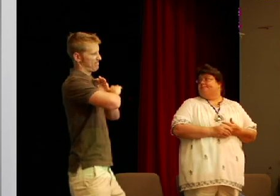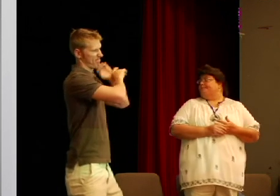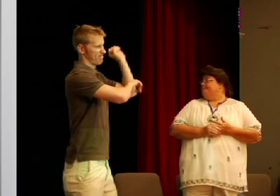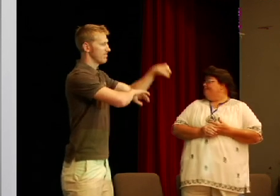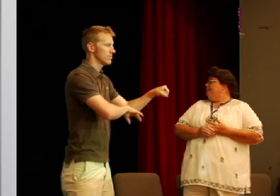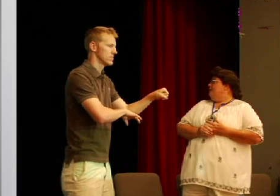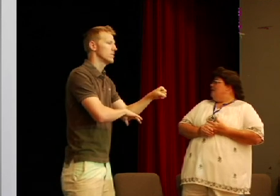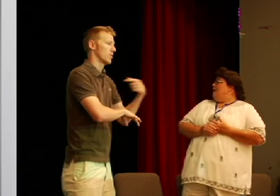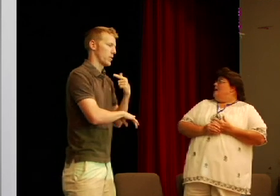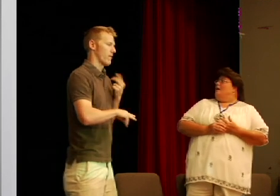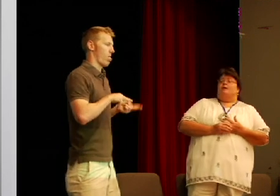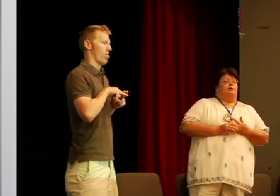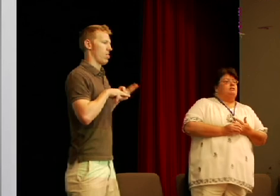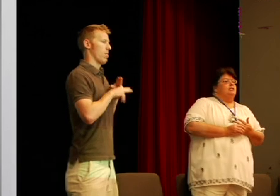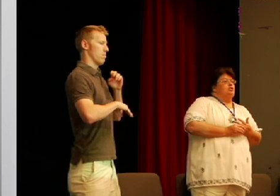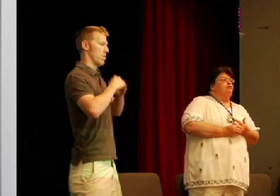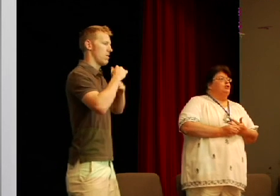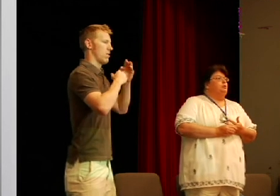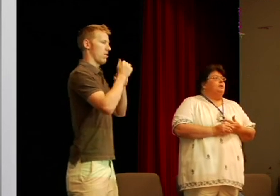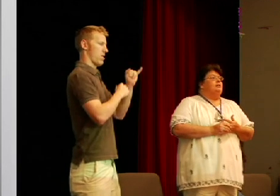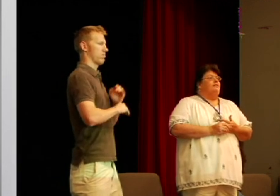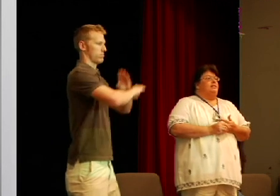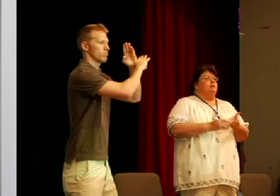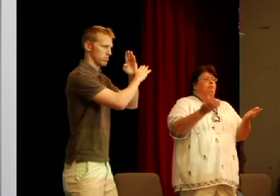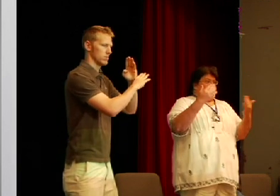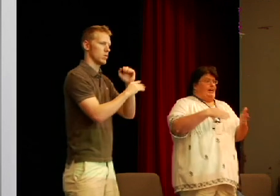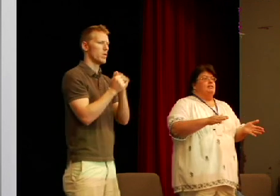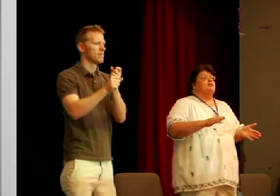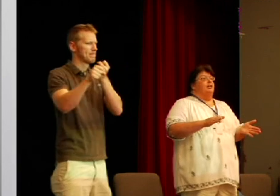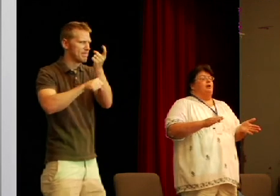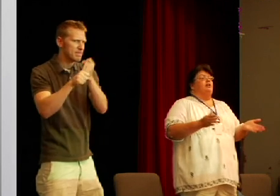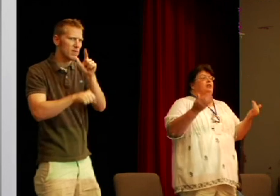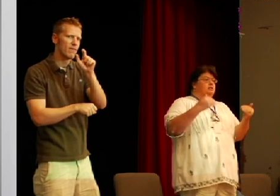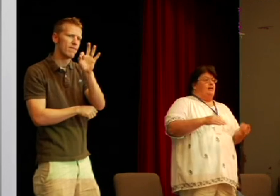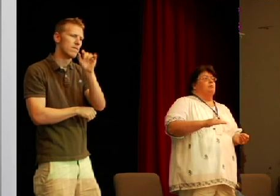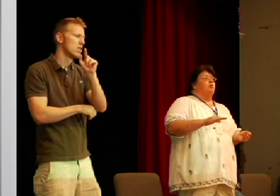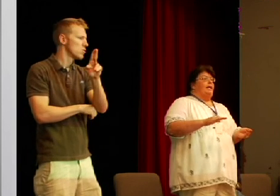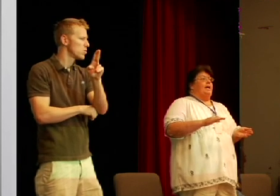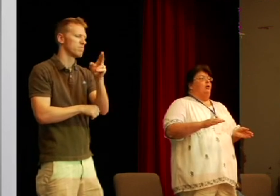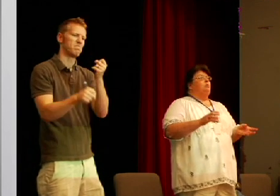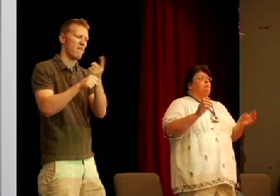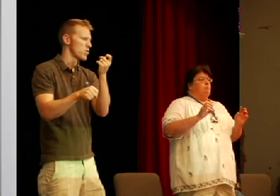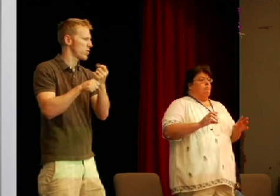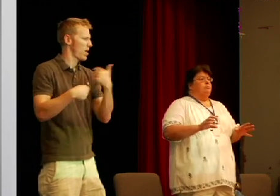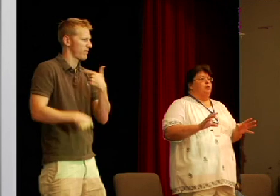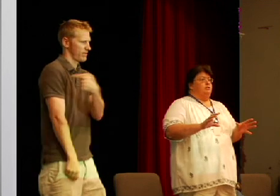with seasonal flu the vaccine's available every year it's available right now so it's